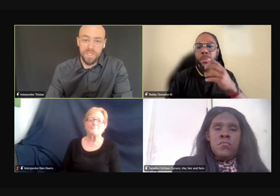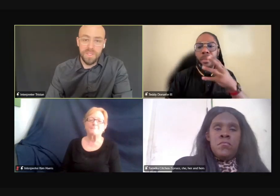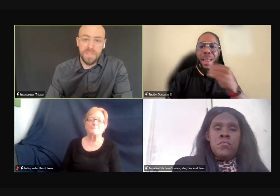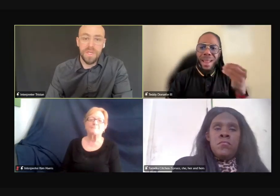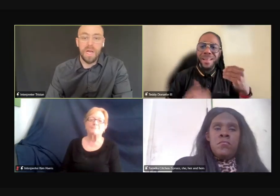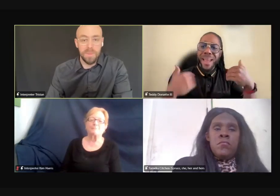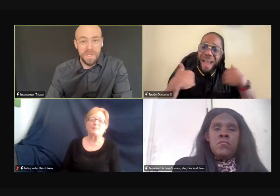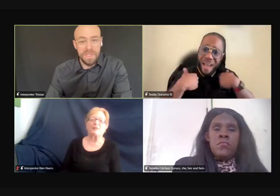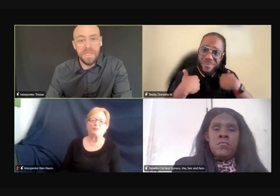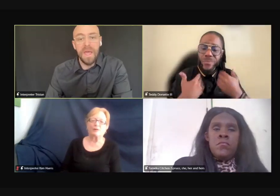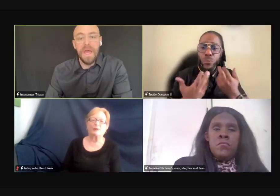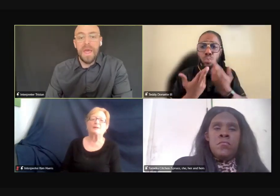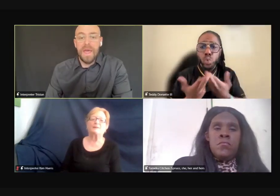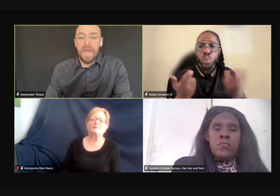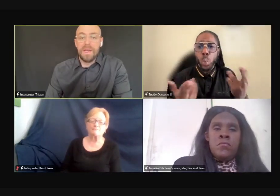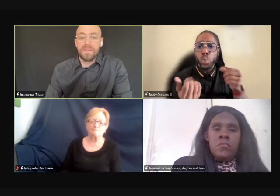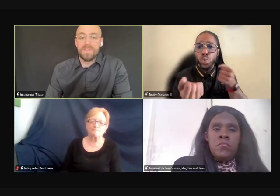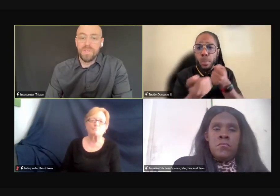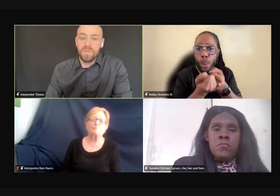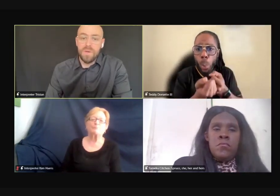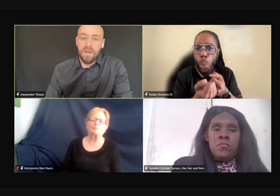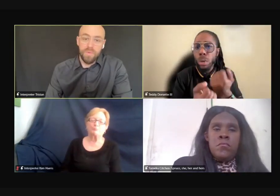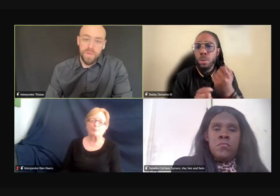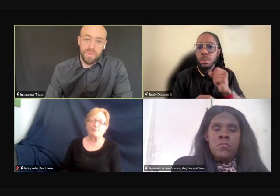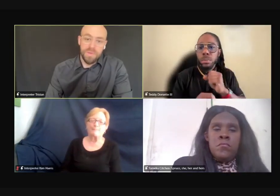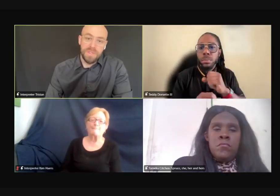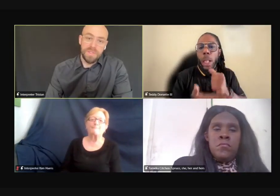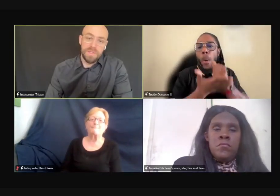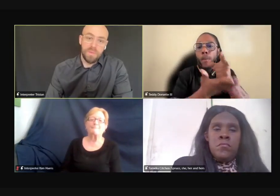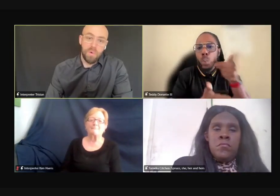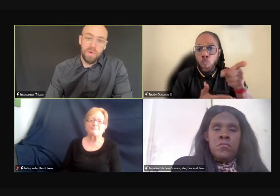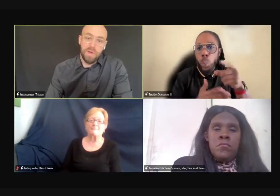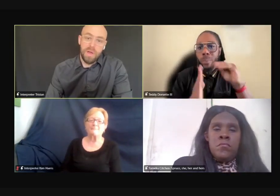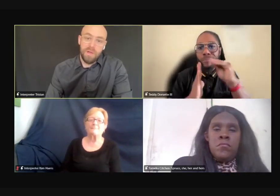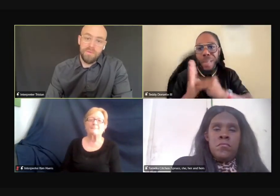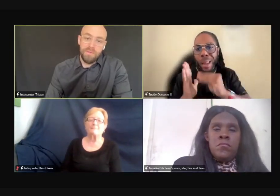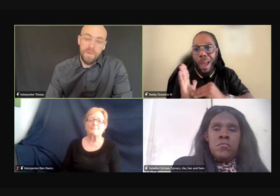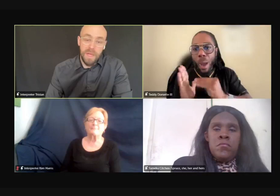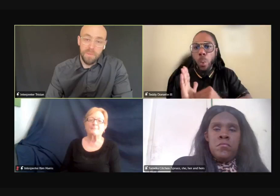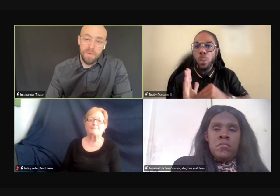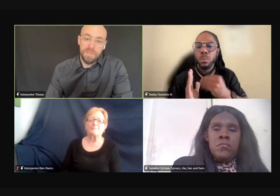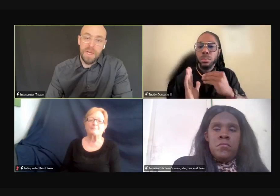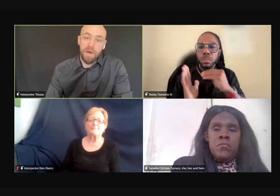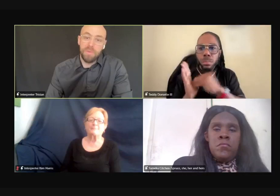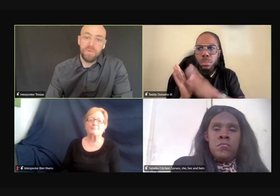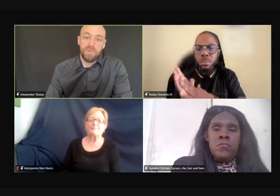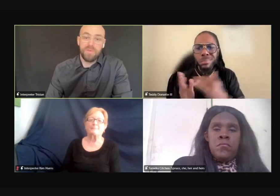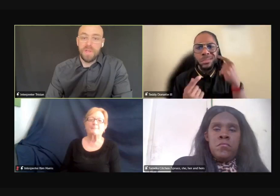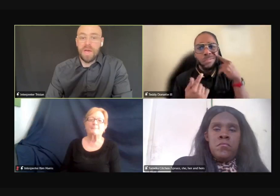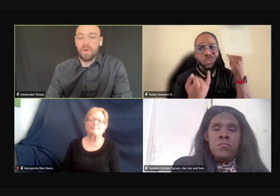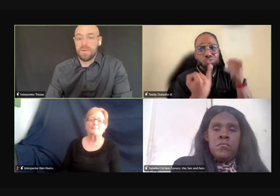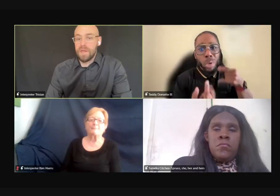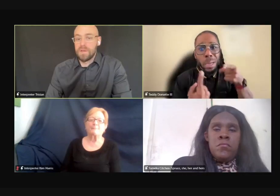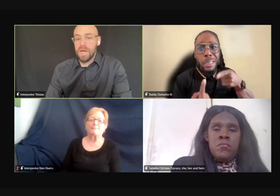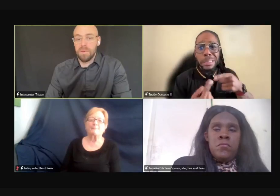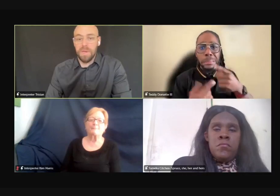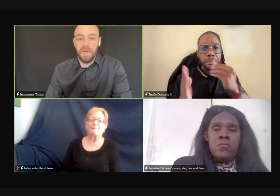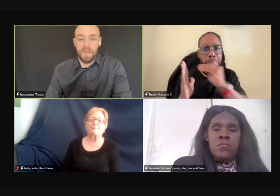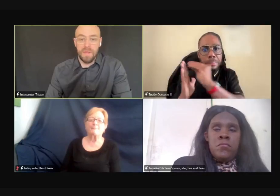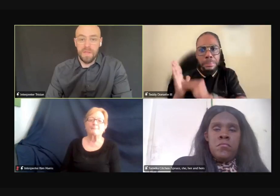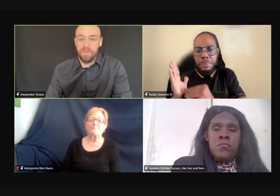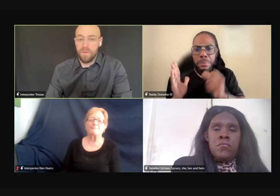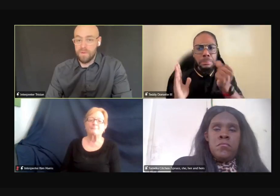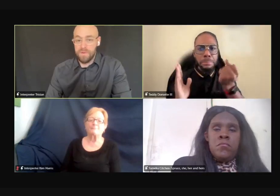discrimination, to document it, and do have the resources and support available to help you fill out and